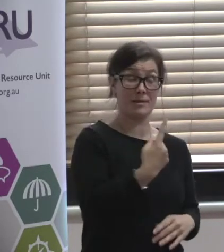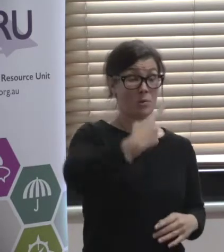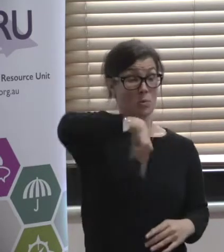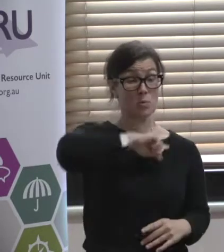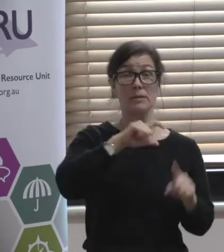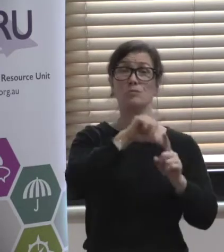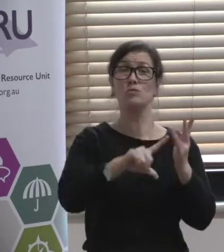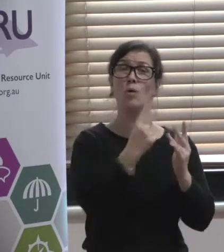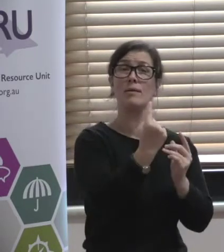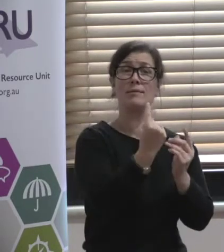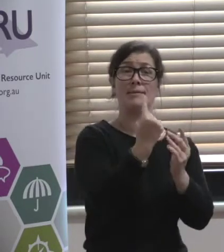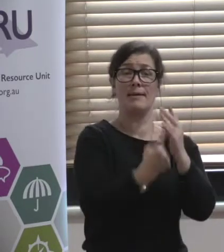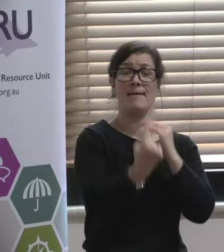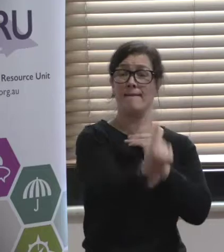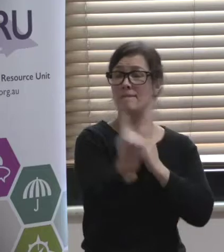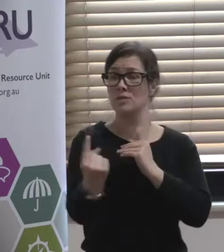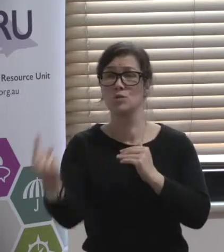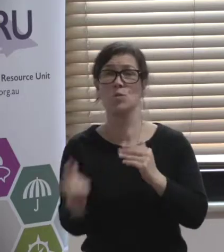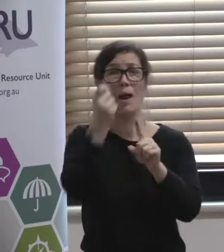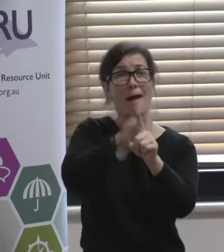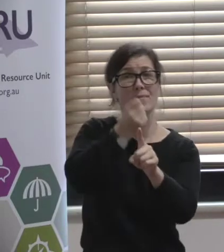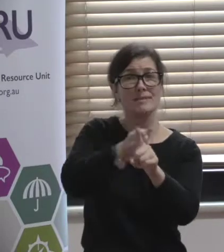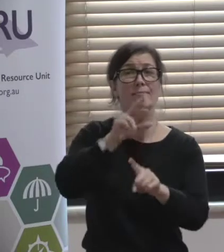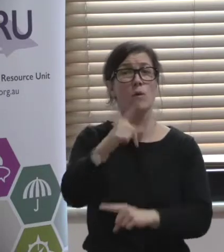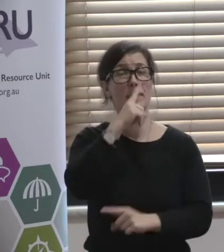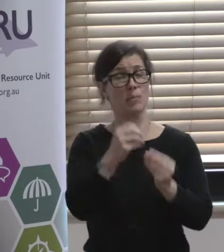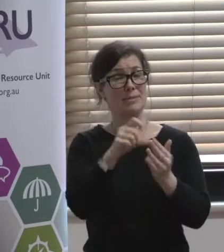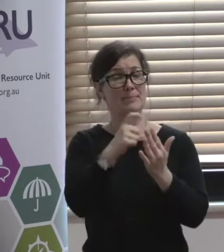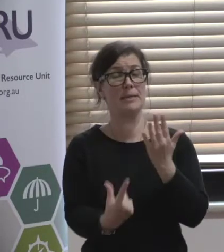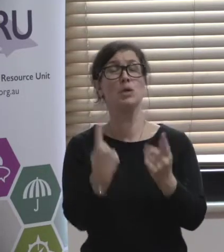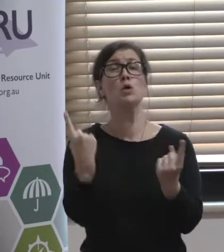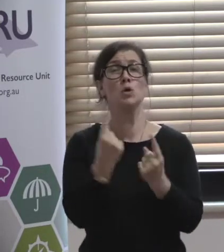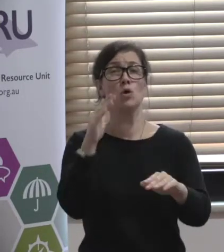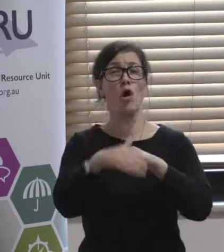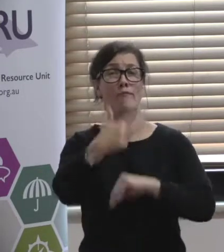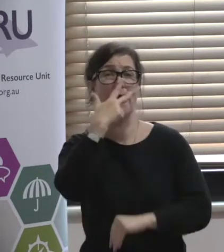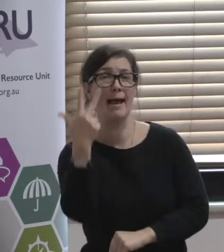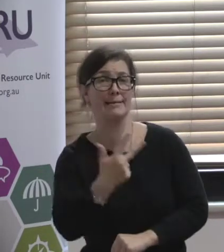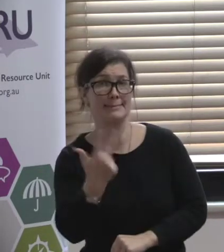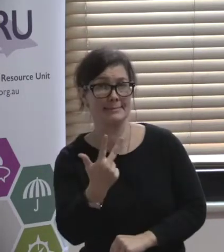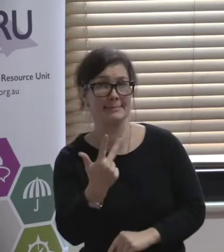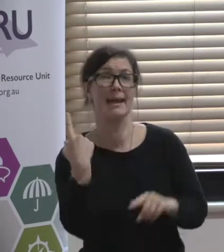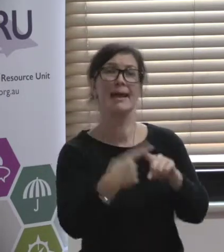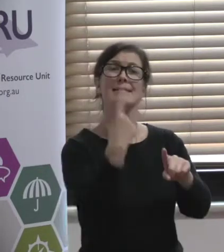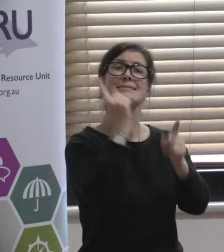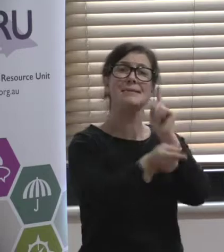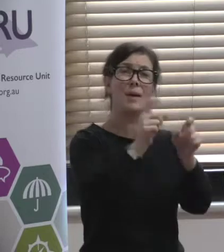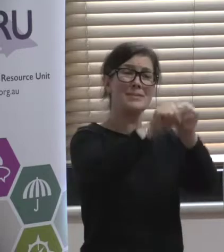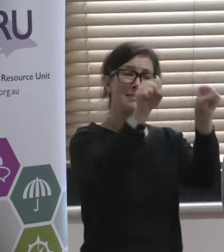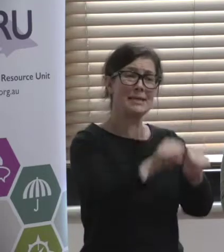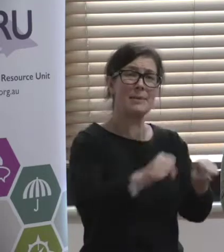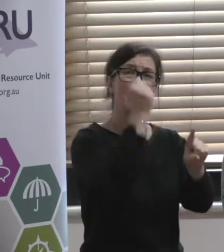advocacy for people with disabilities over 18 and we also do systemic advocacy from time to time.